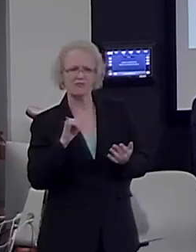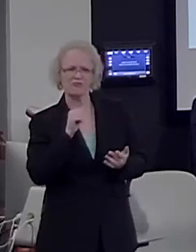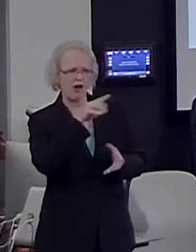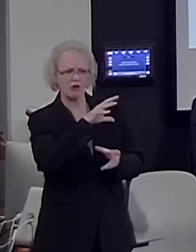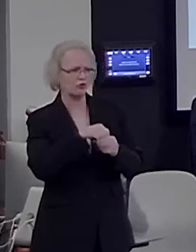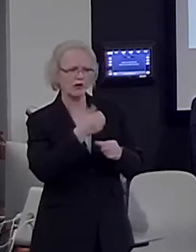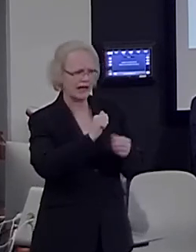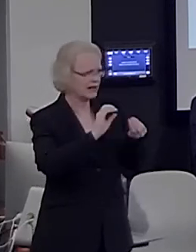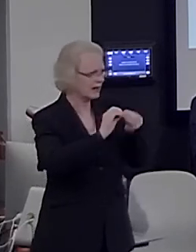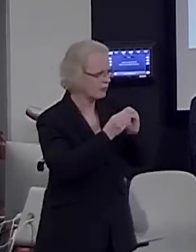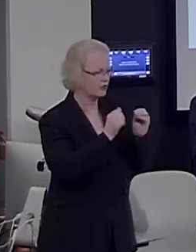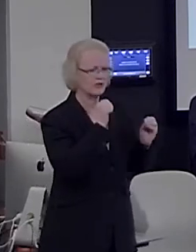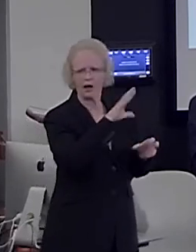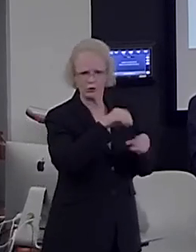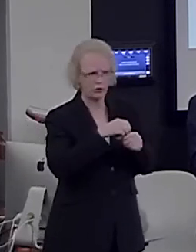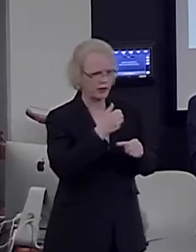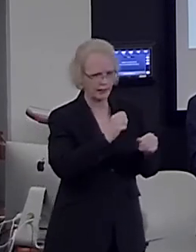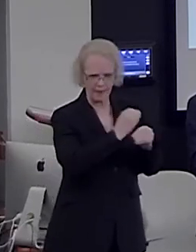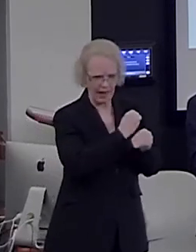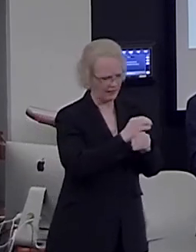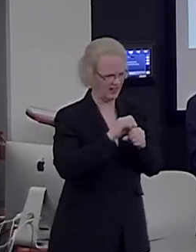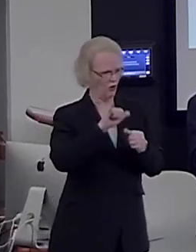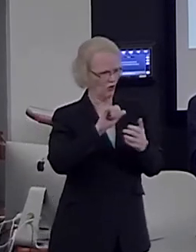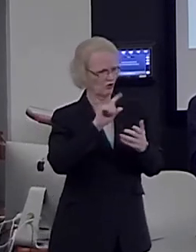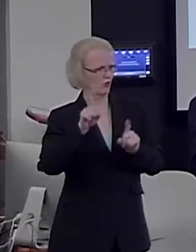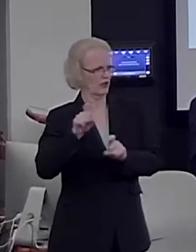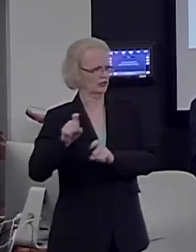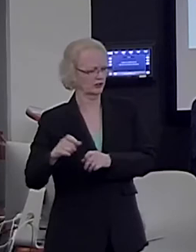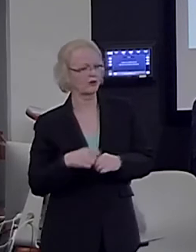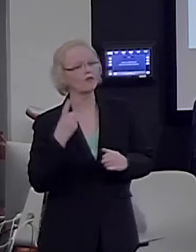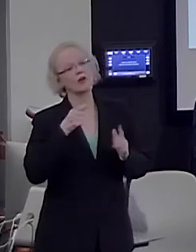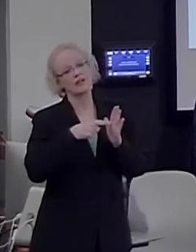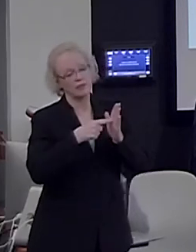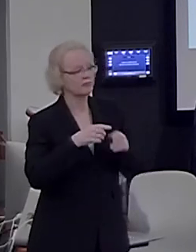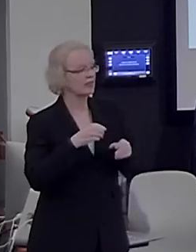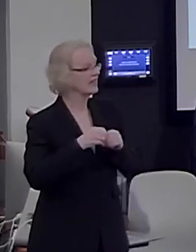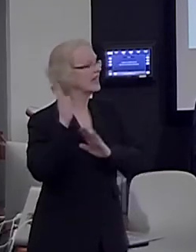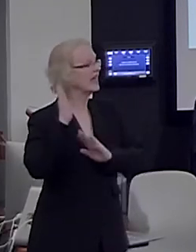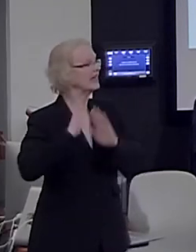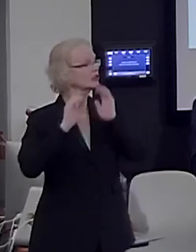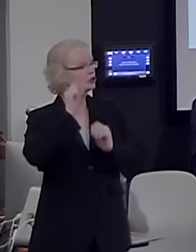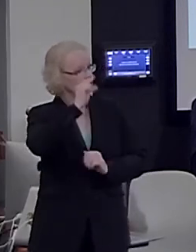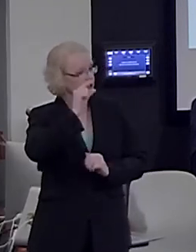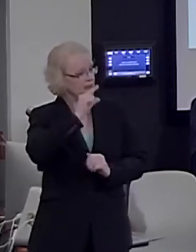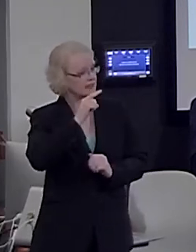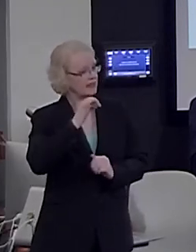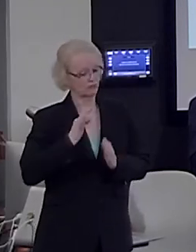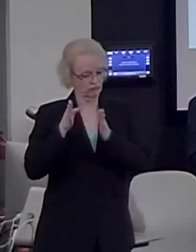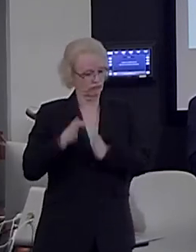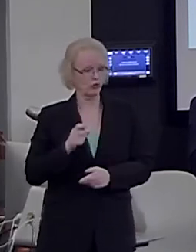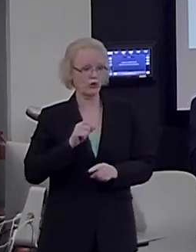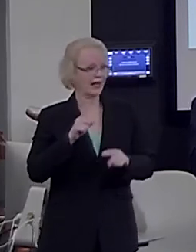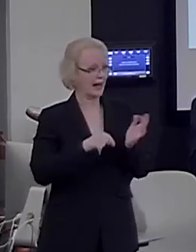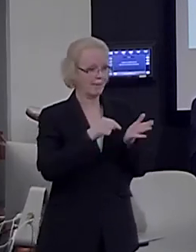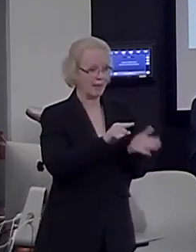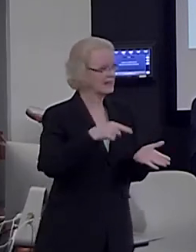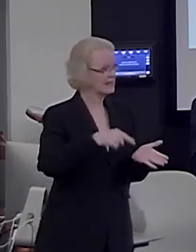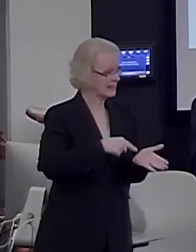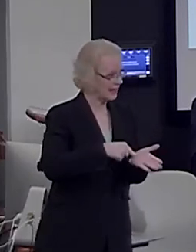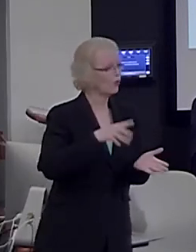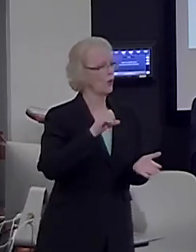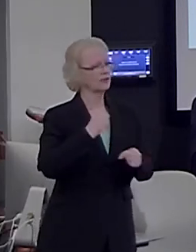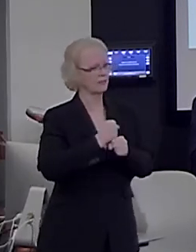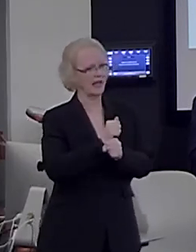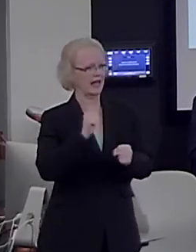For instance, in ancient Greece, a citizen who couldn't pay his debts was made a slave.